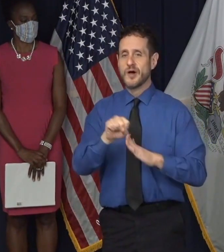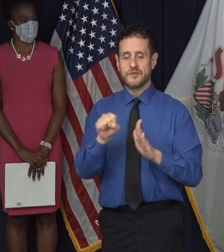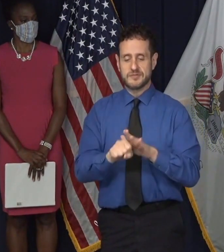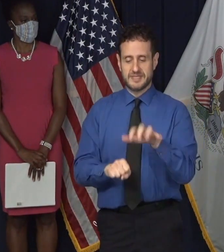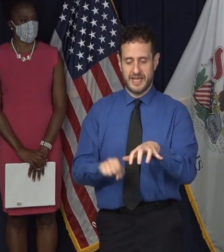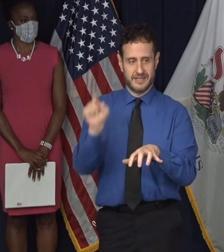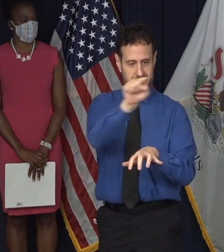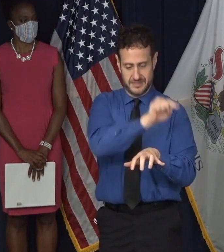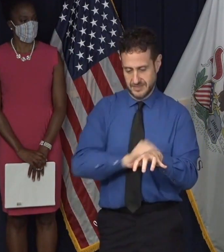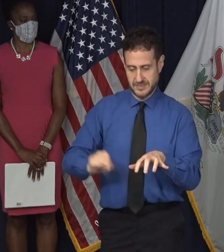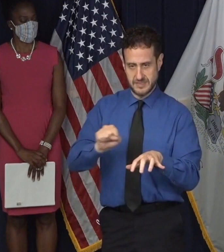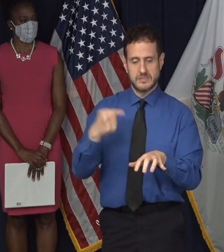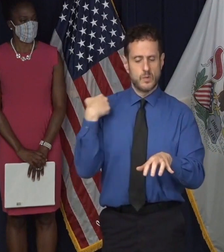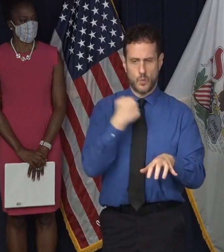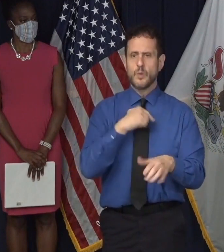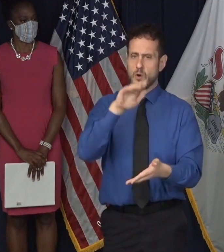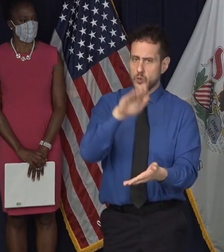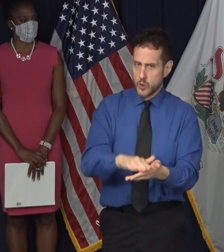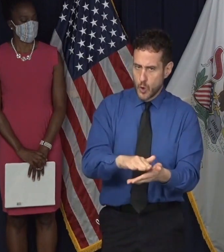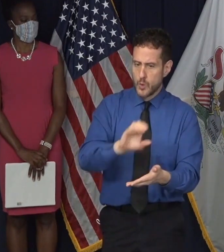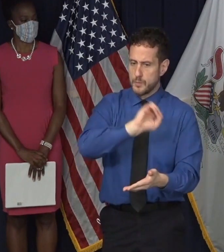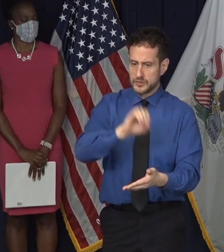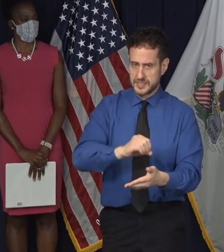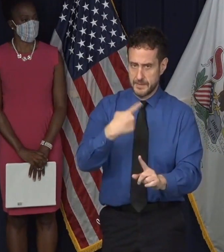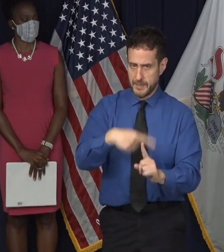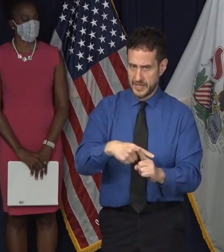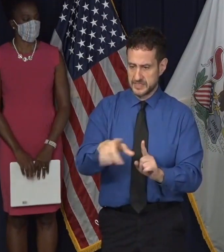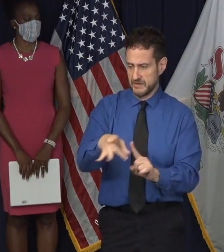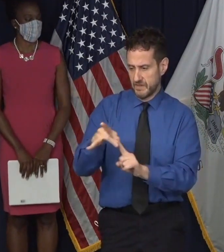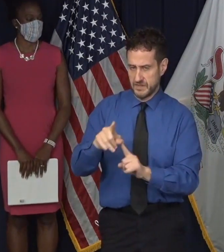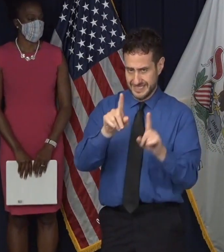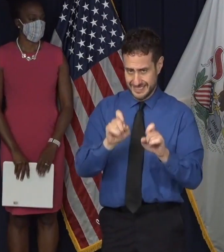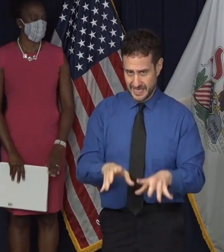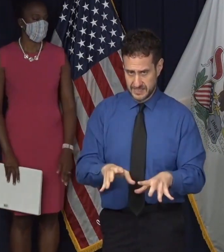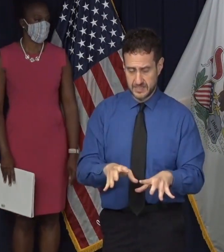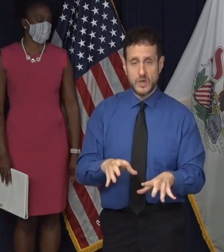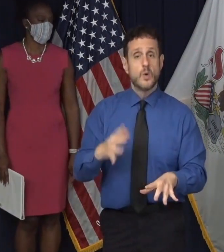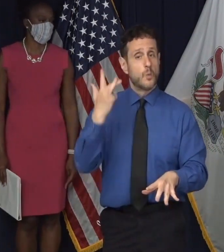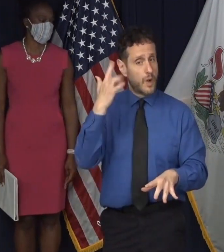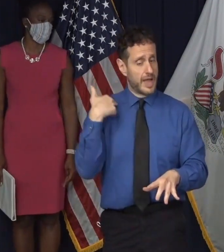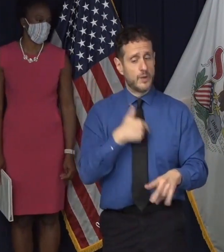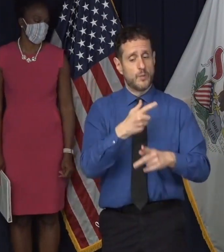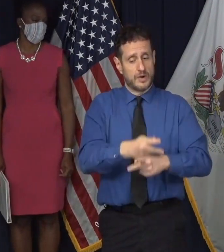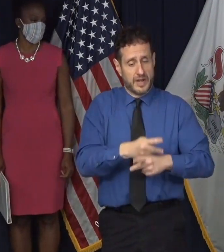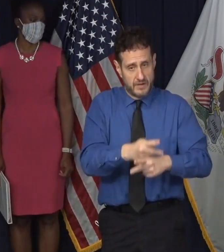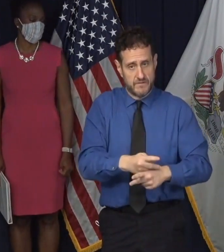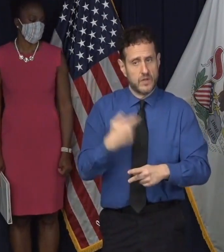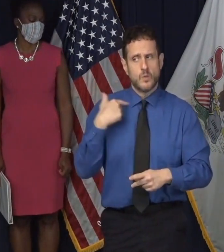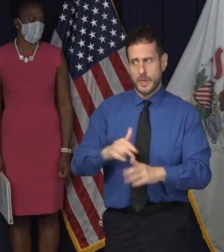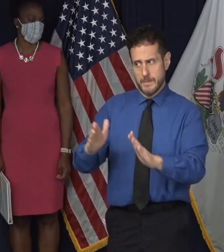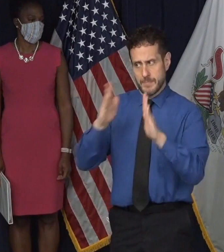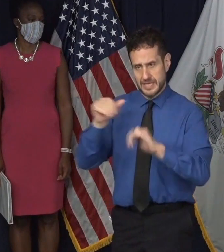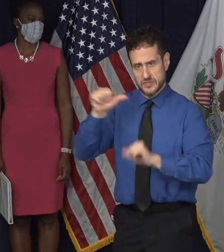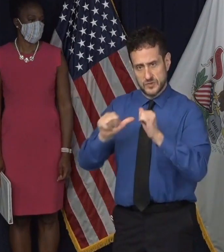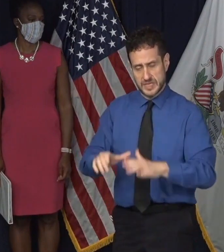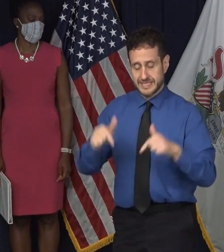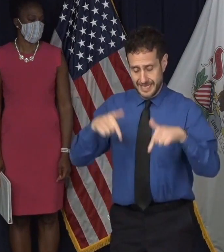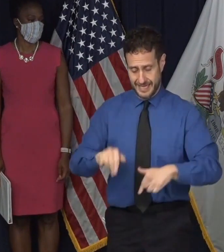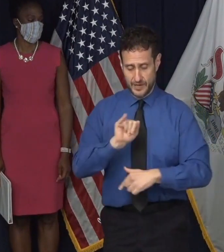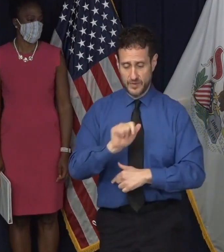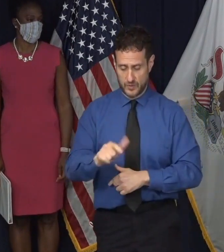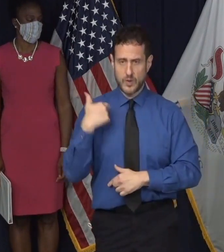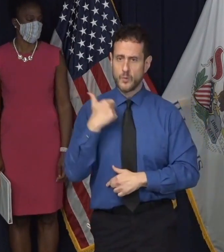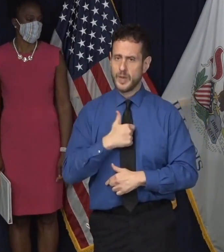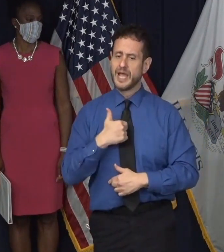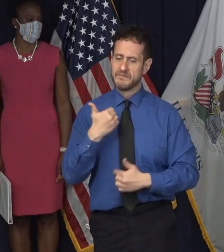is because we've been very careful because we've listened to the scientists. We have some of the best scientists and doctors in